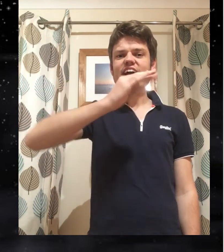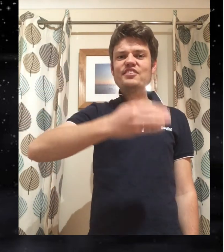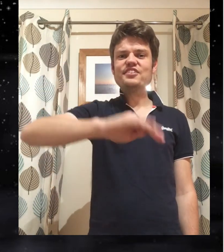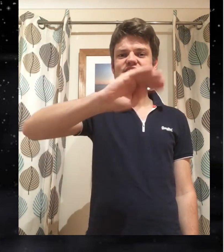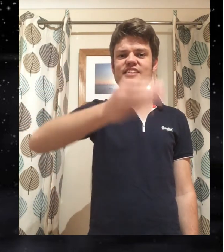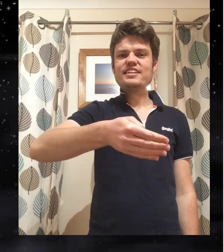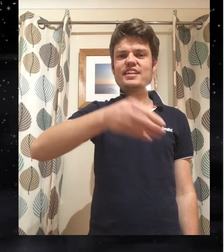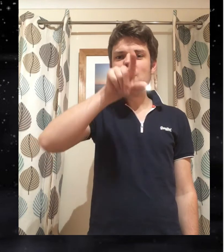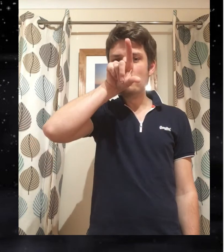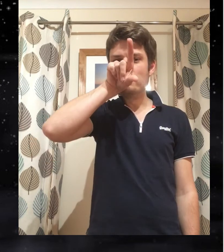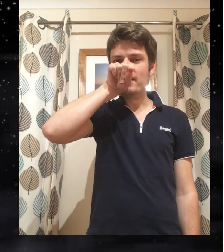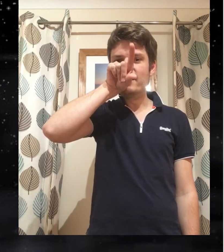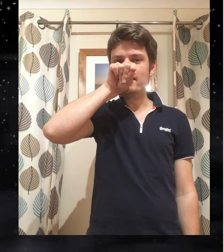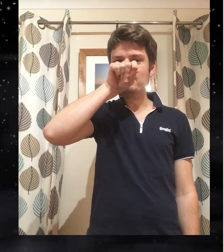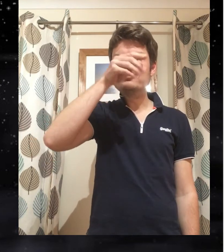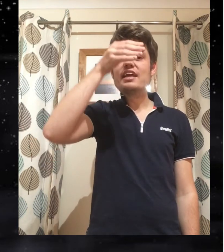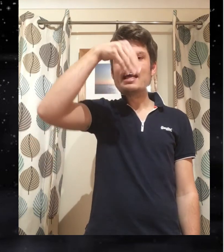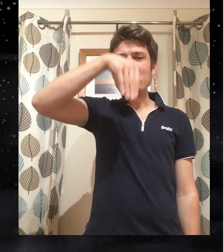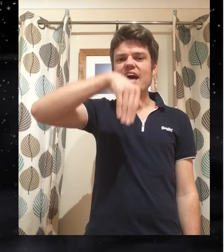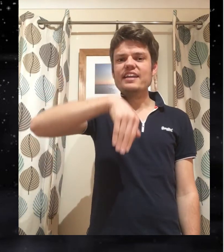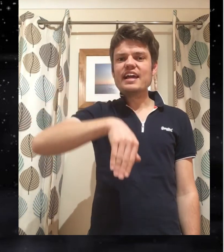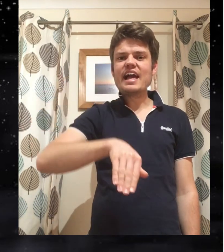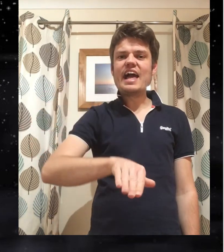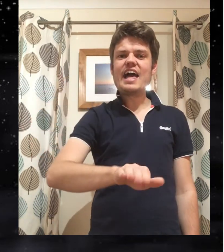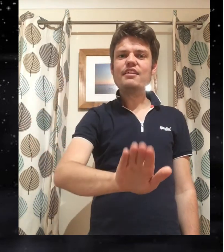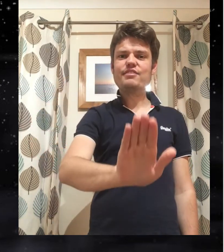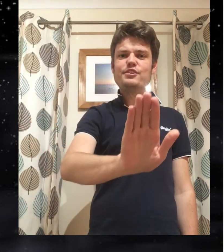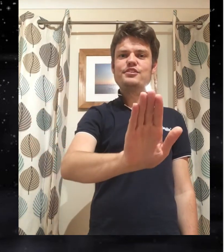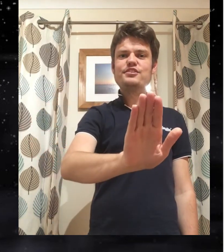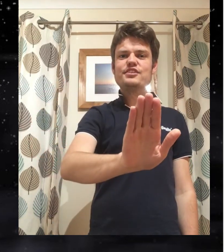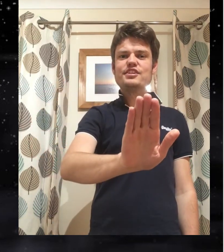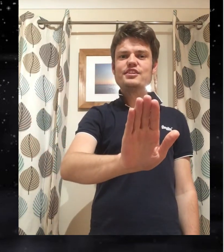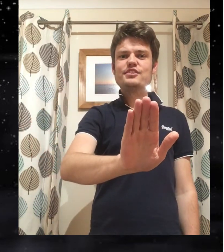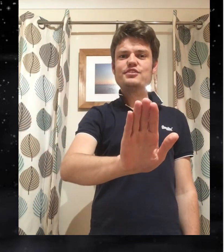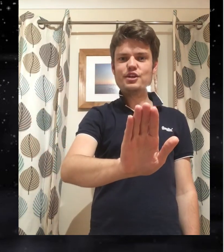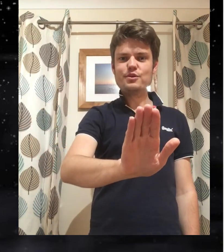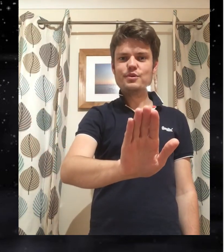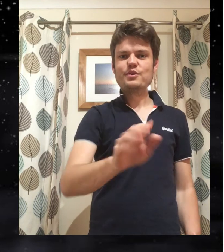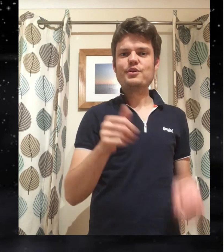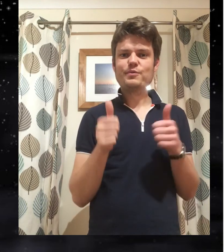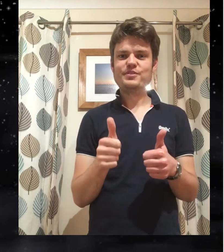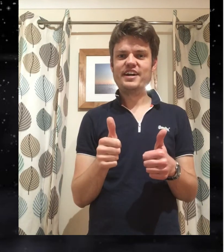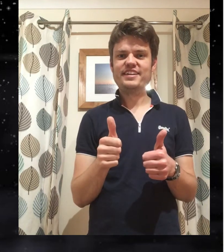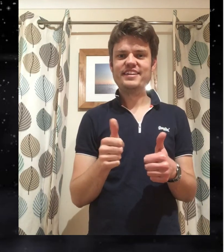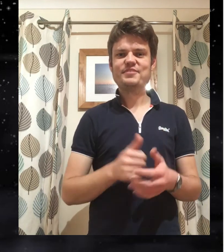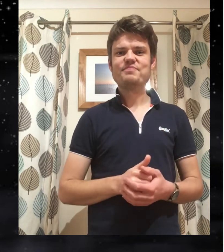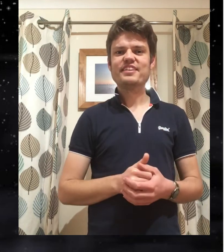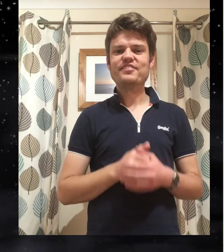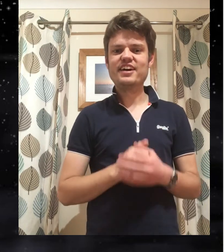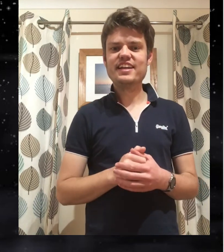camels birds and Elephants two right